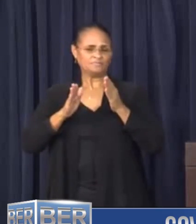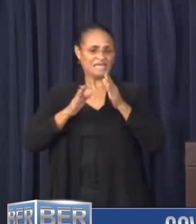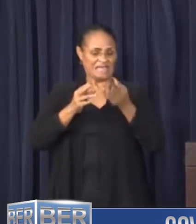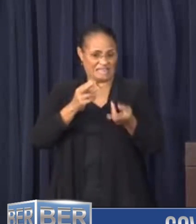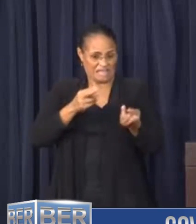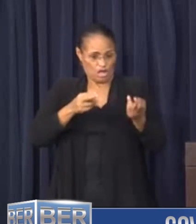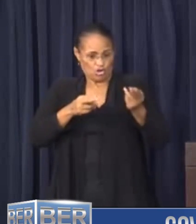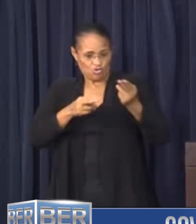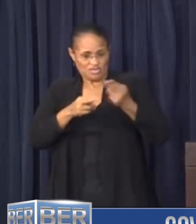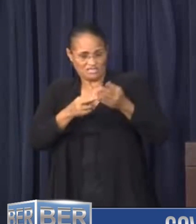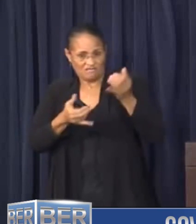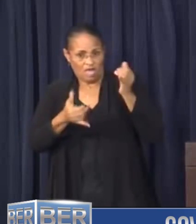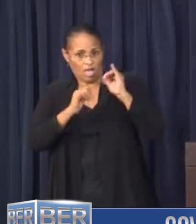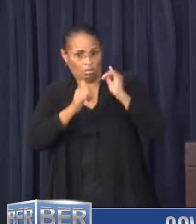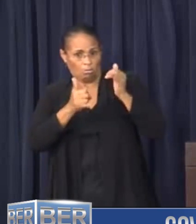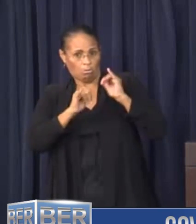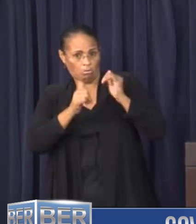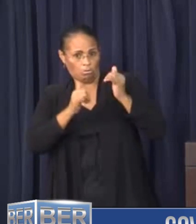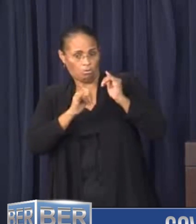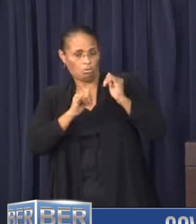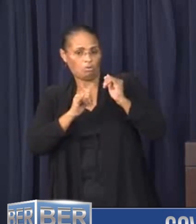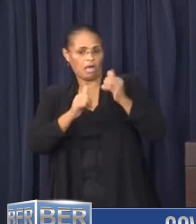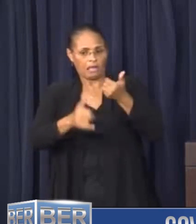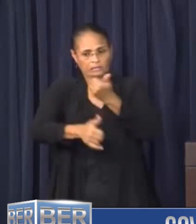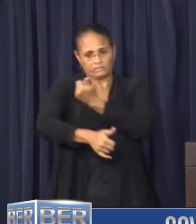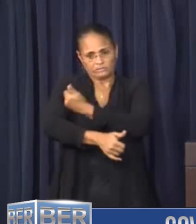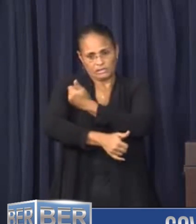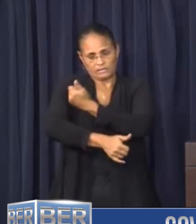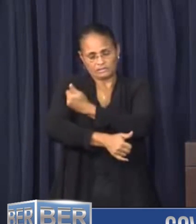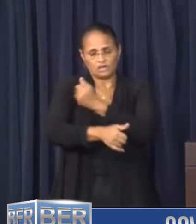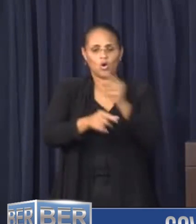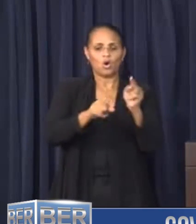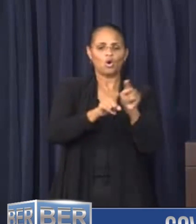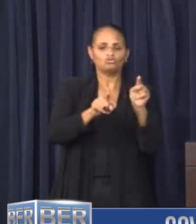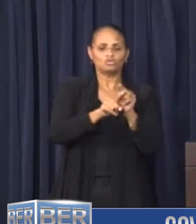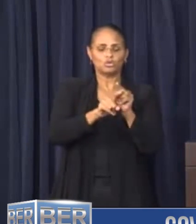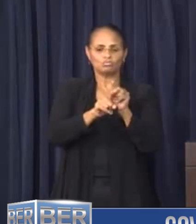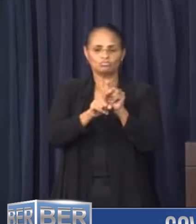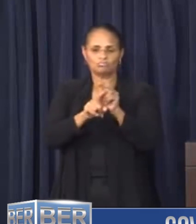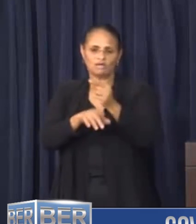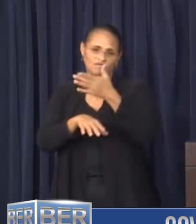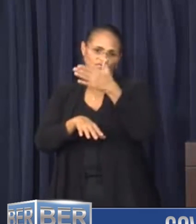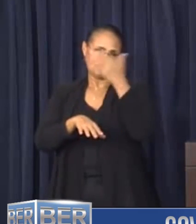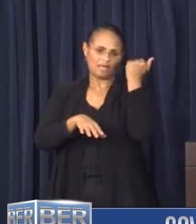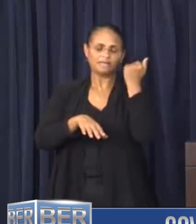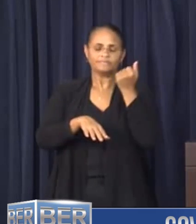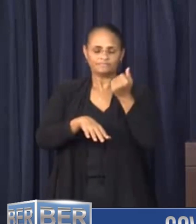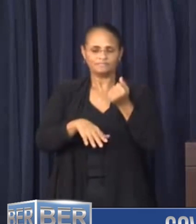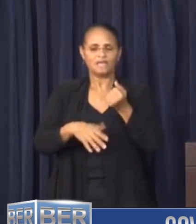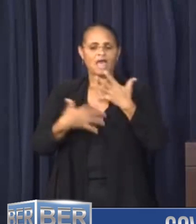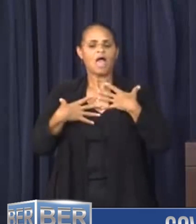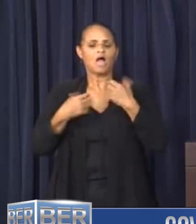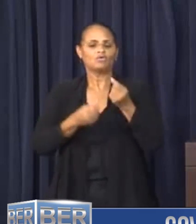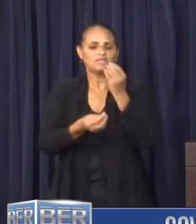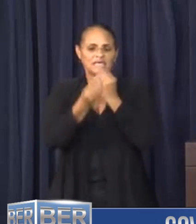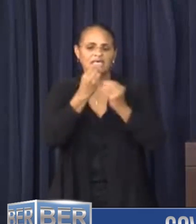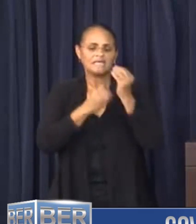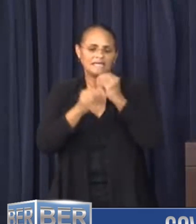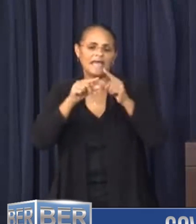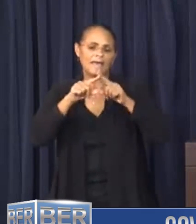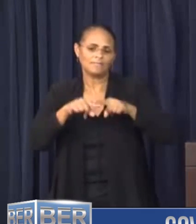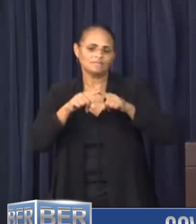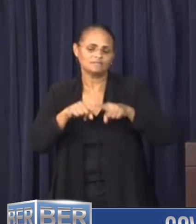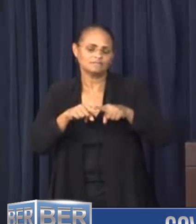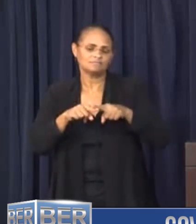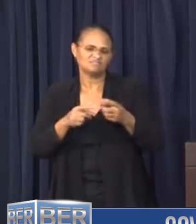the increased use of alcohol and drugs, and abandoning healthy eating habits. A few